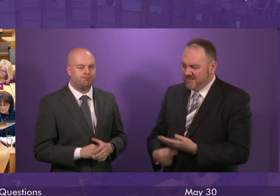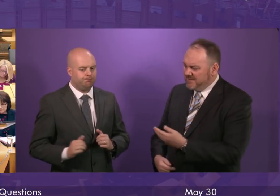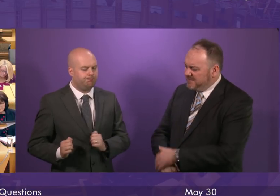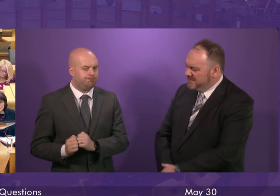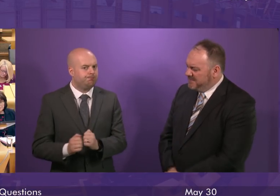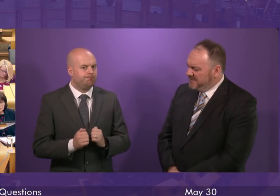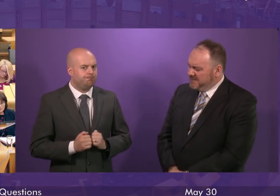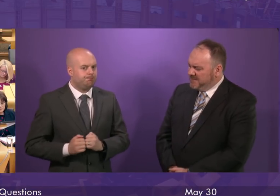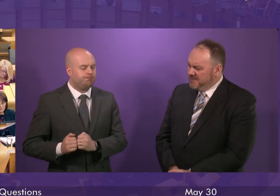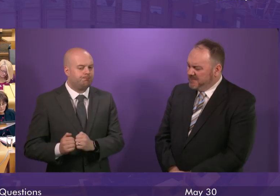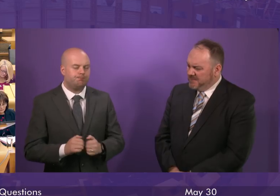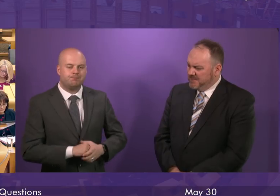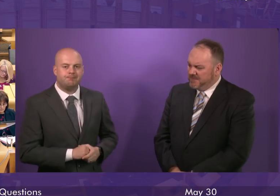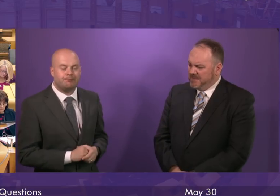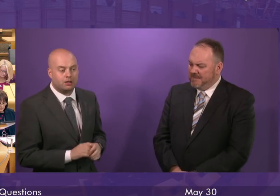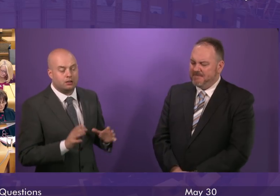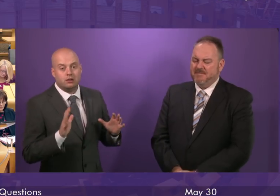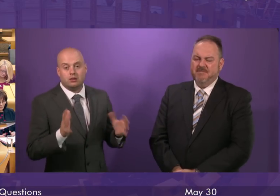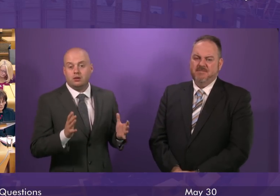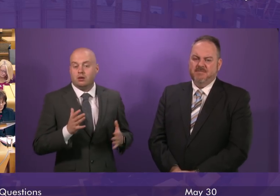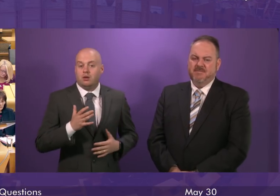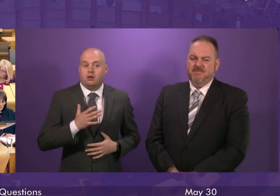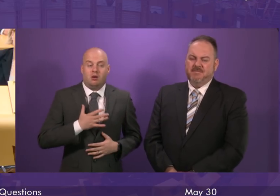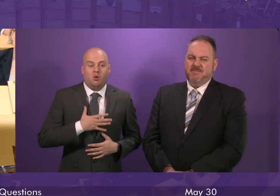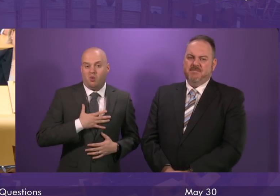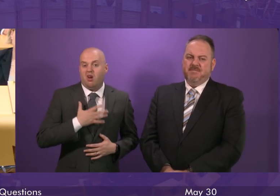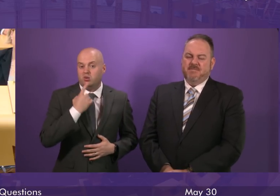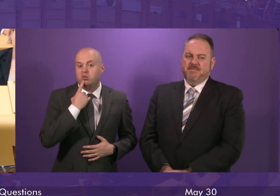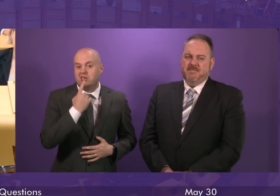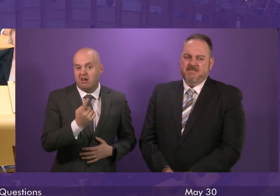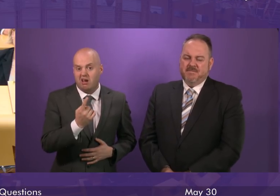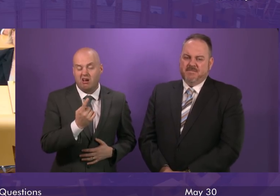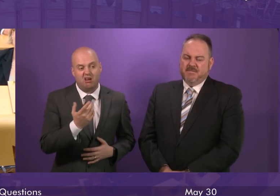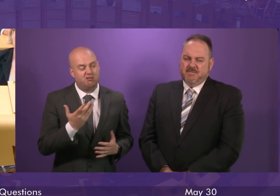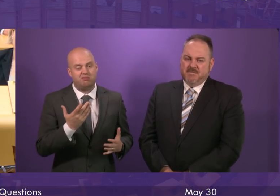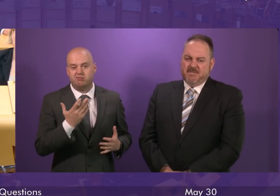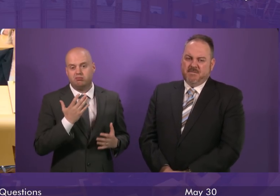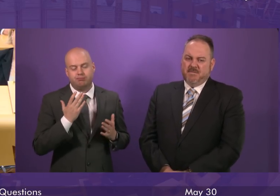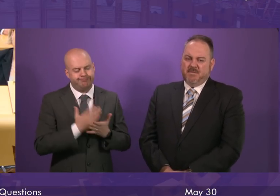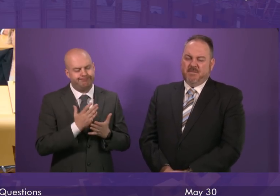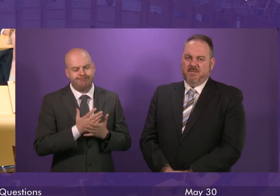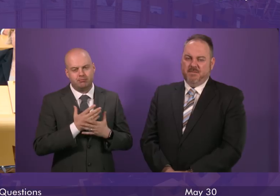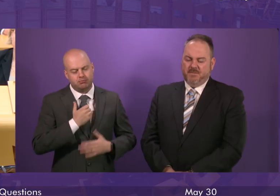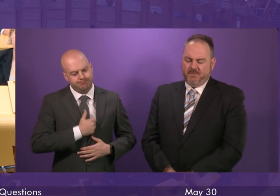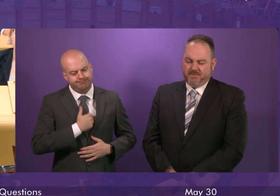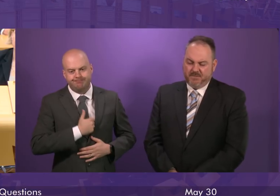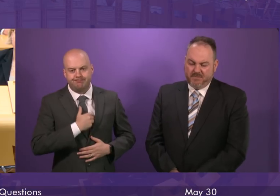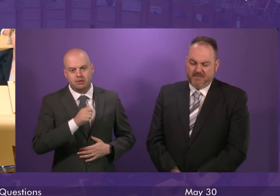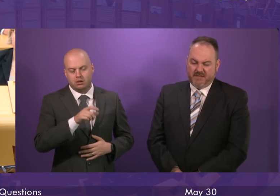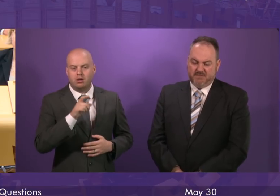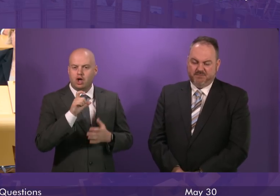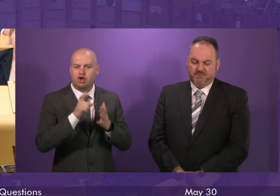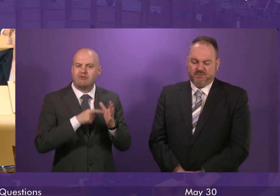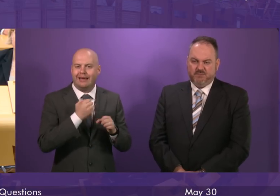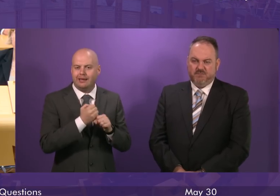Minister. Firstly can I take this opportunity today to convey again my sincere condolences to the family of Craig